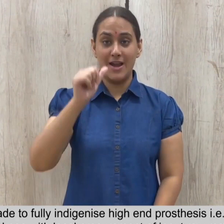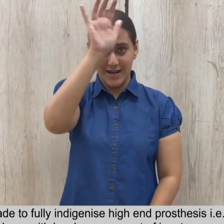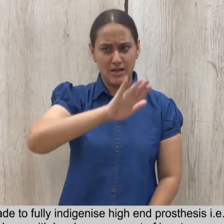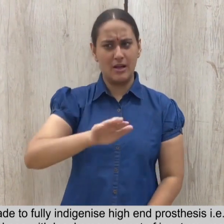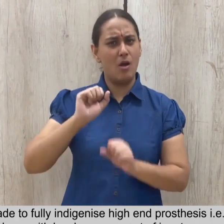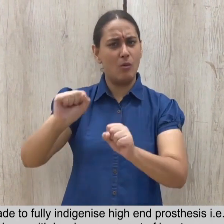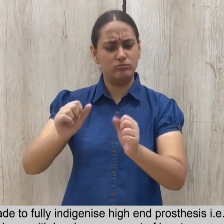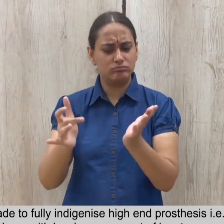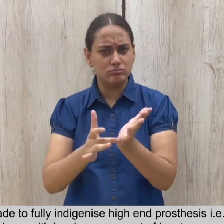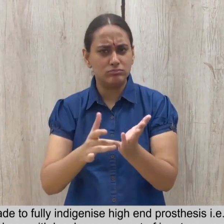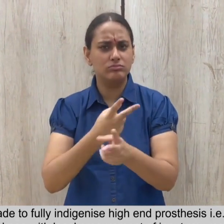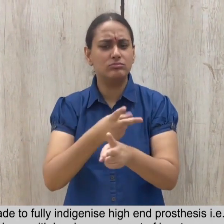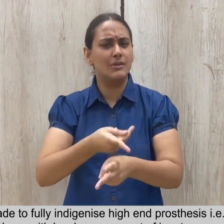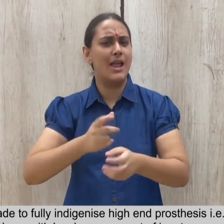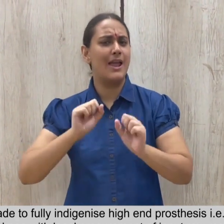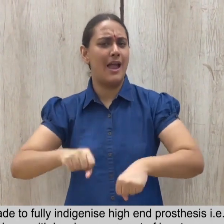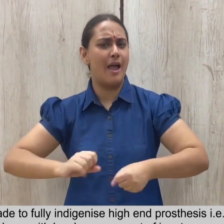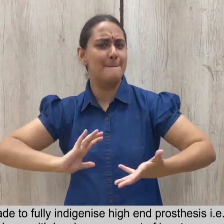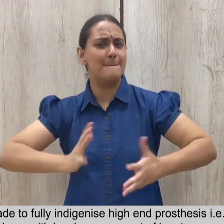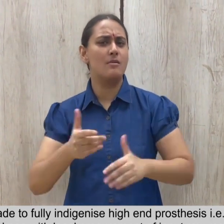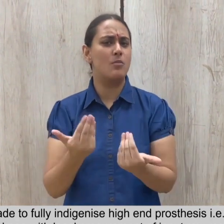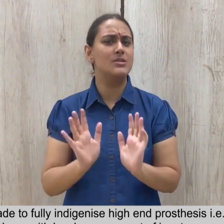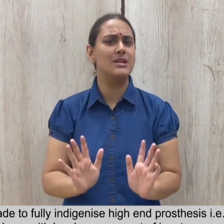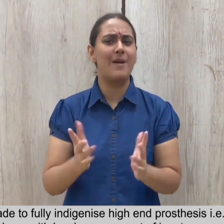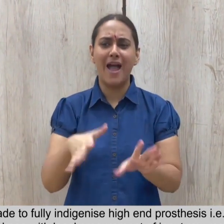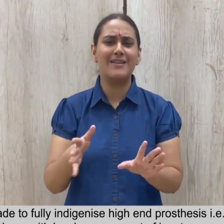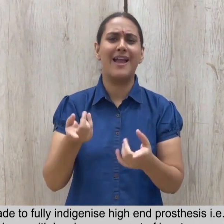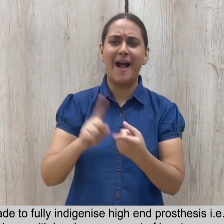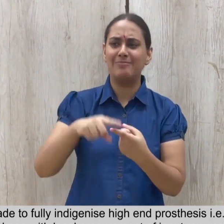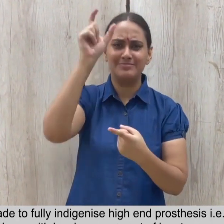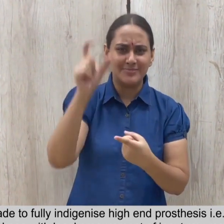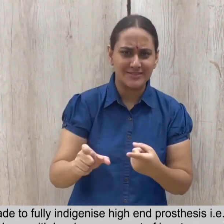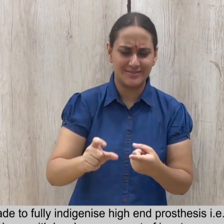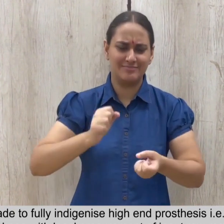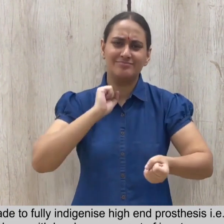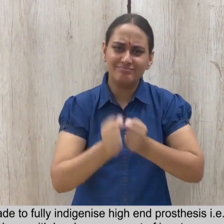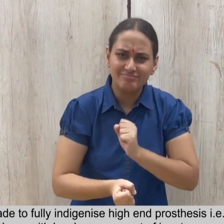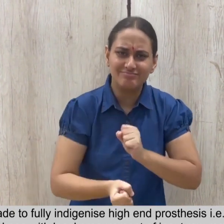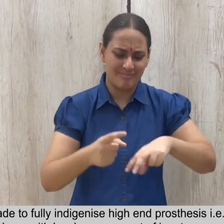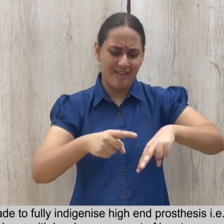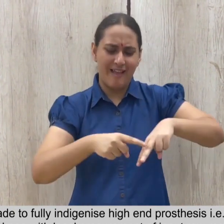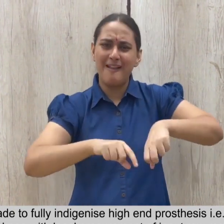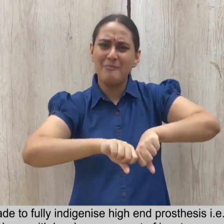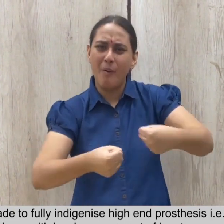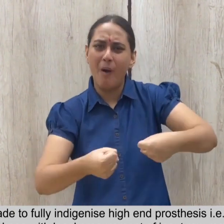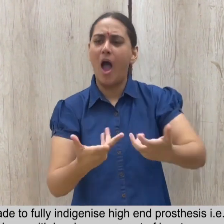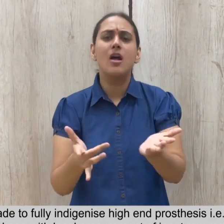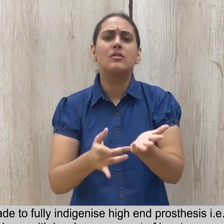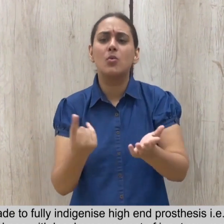15 Efforts will be made to fully indigenize high-end prosthesis, i.e. below knee and above